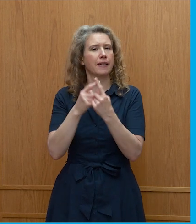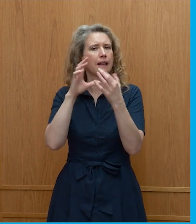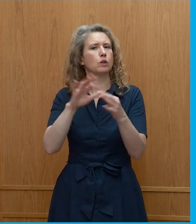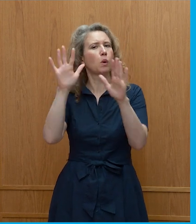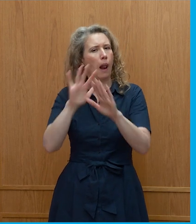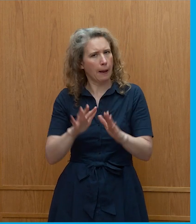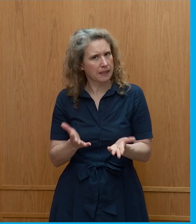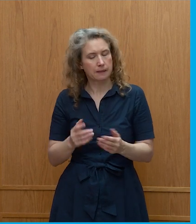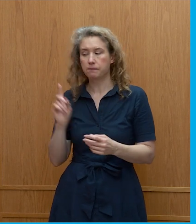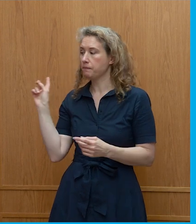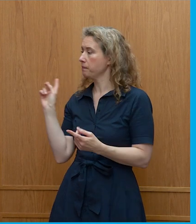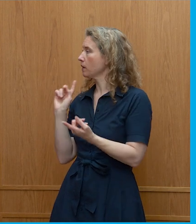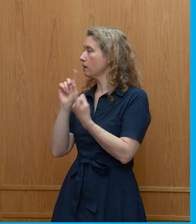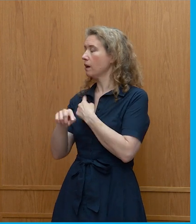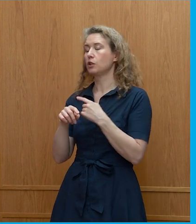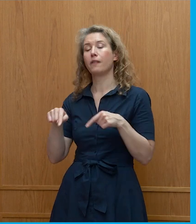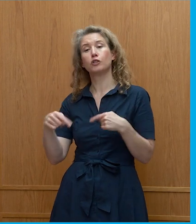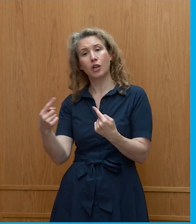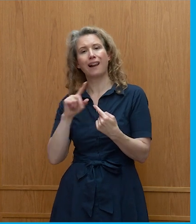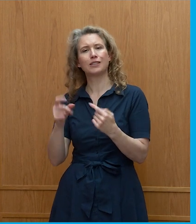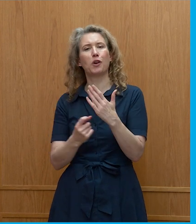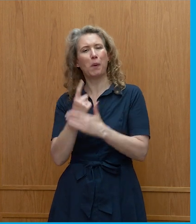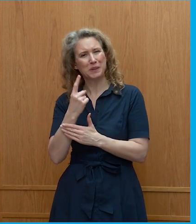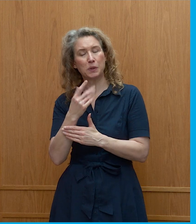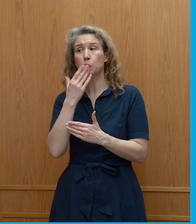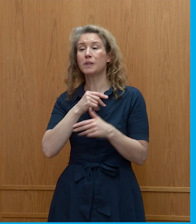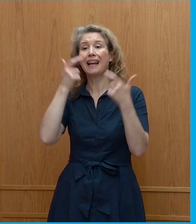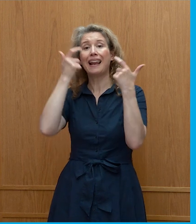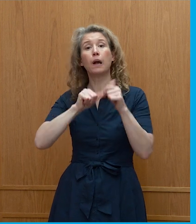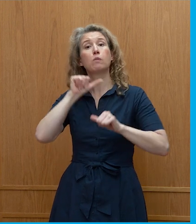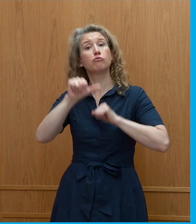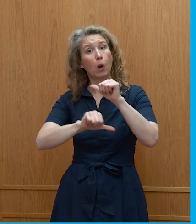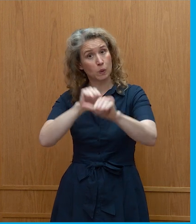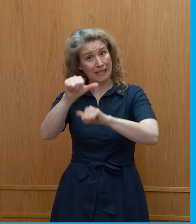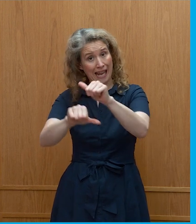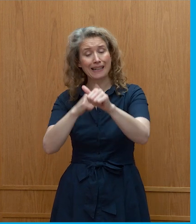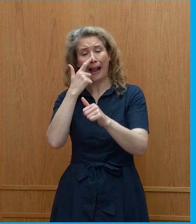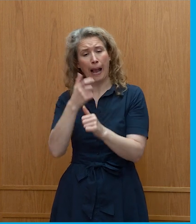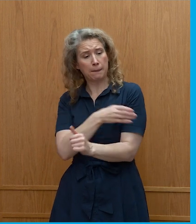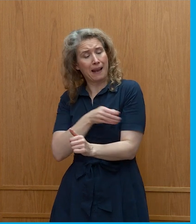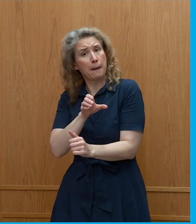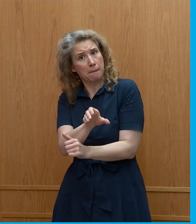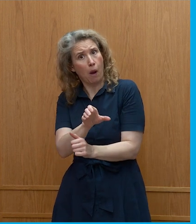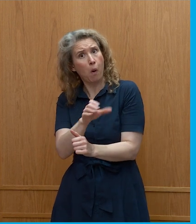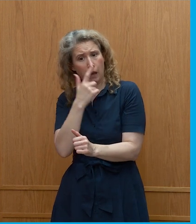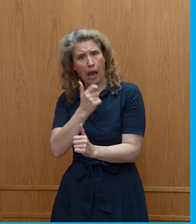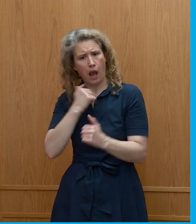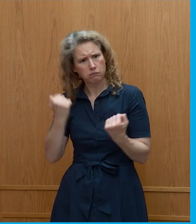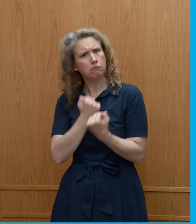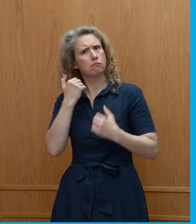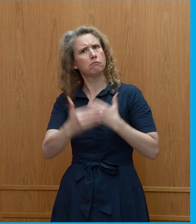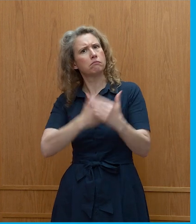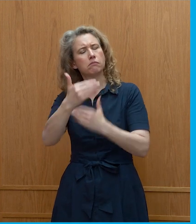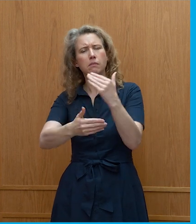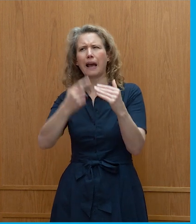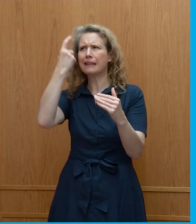challenge and opportunity of using the legal process, and how empowering is that, and the considerations about